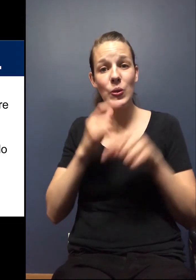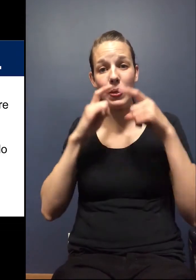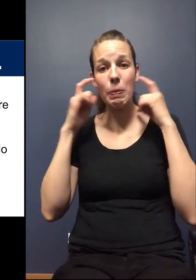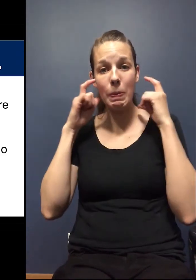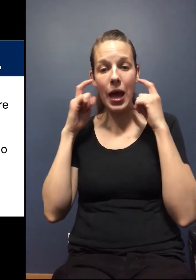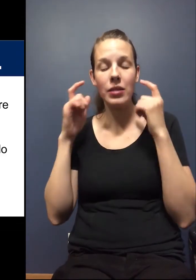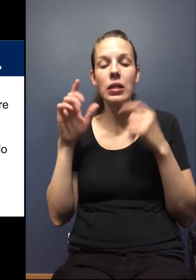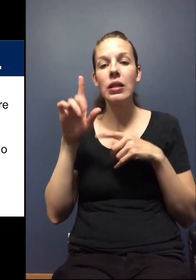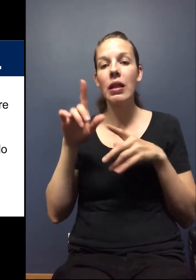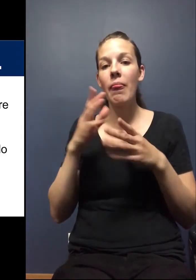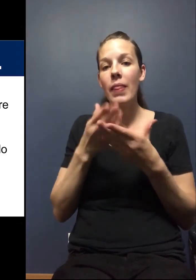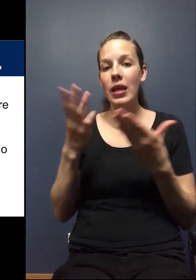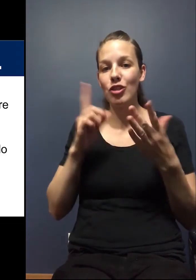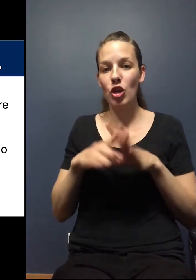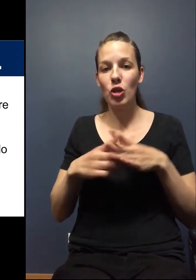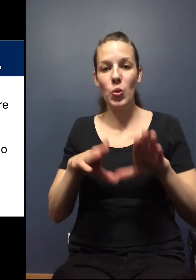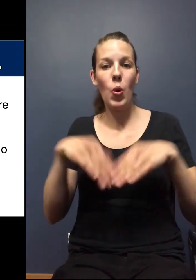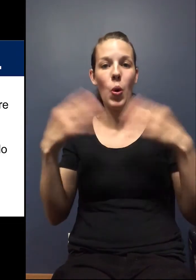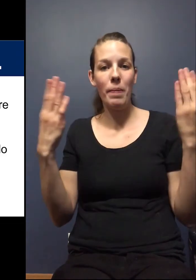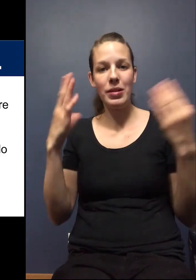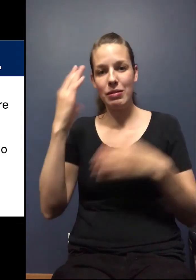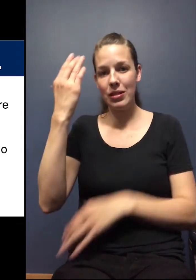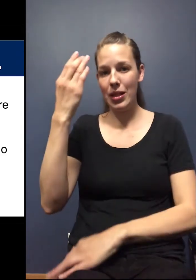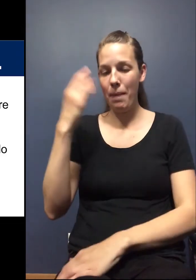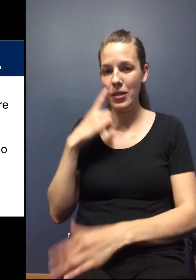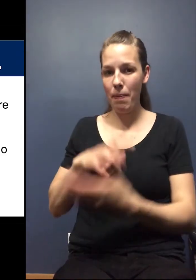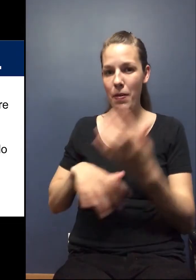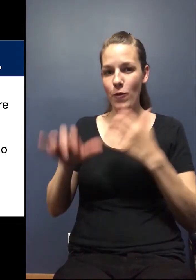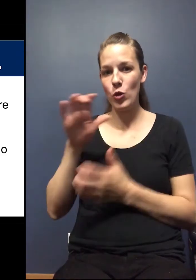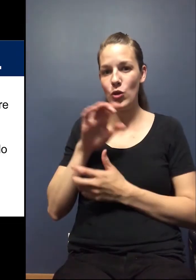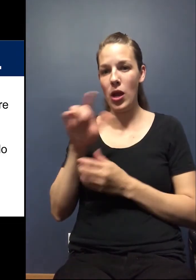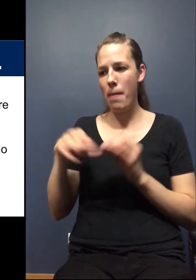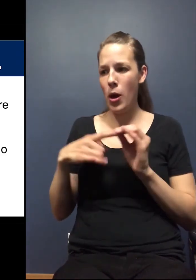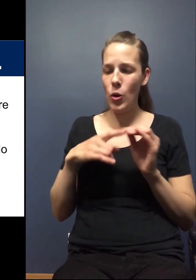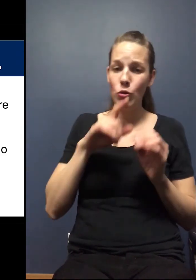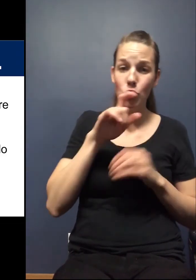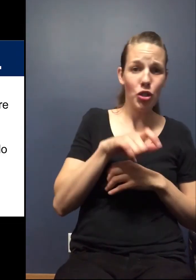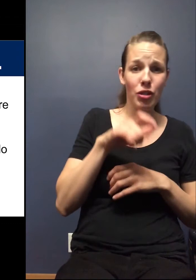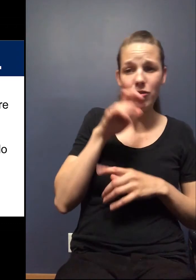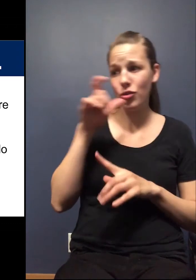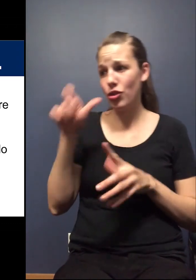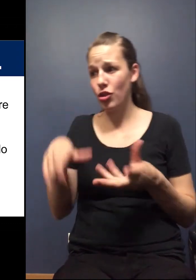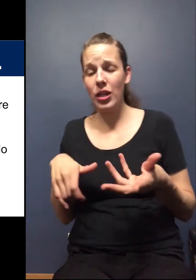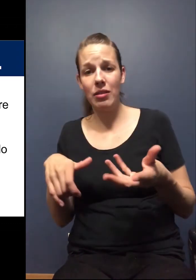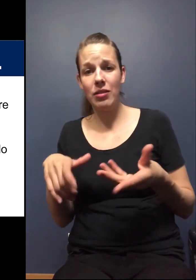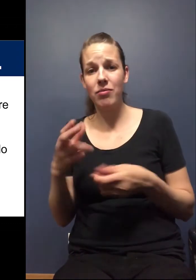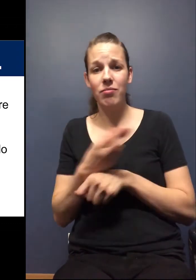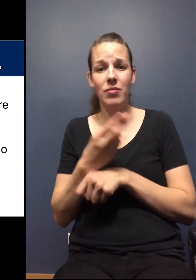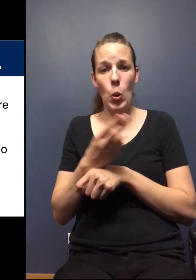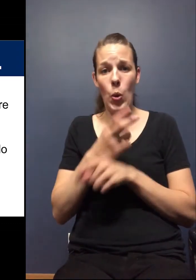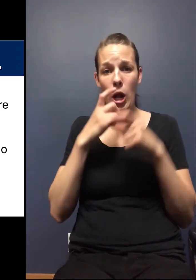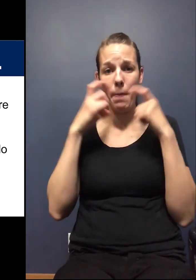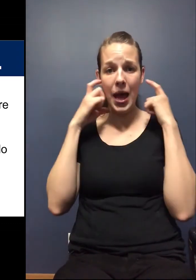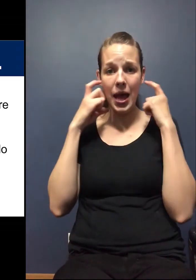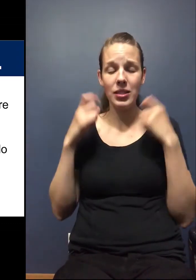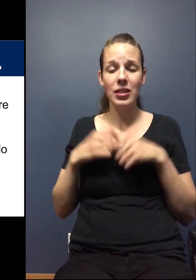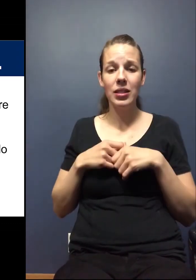as things start to open up a little bit, there seems to be some confusion about when you should or should not wear a mask.